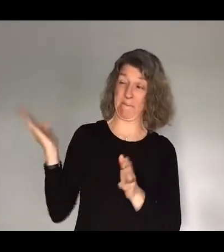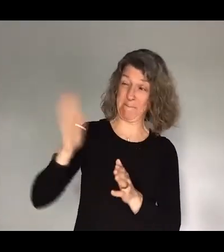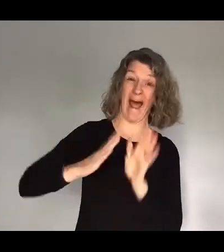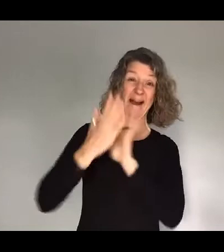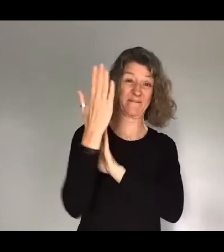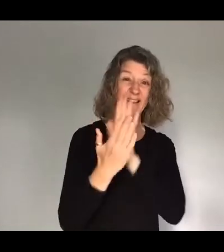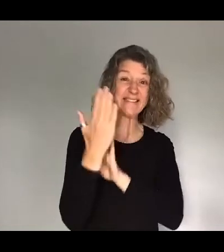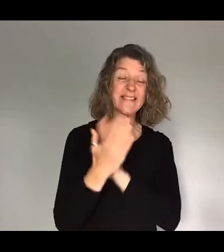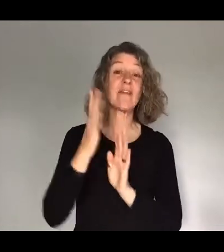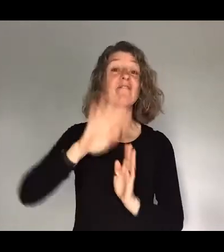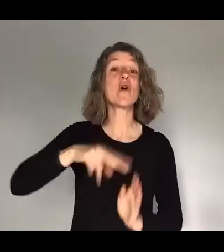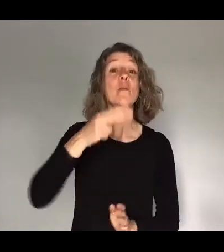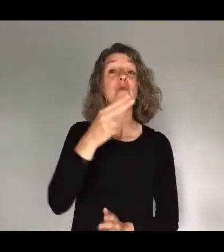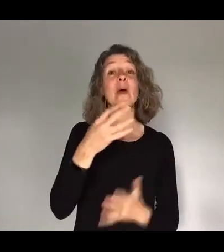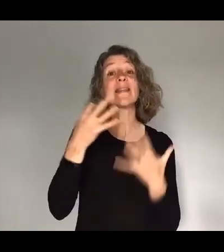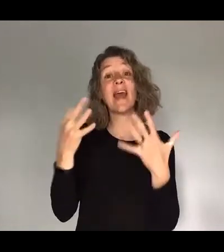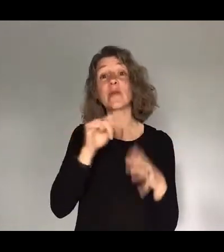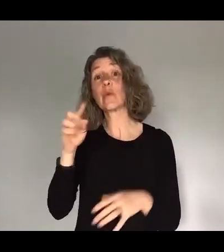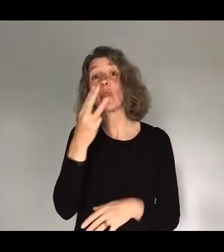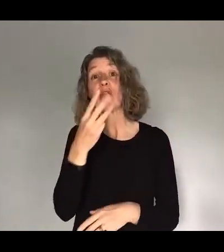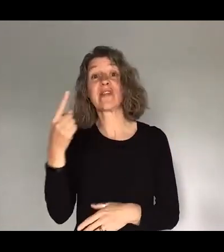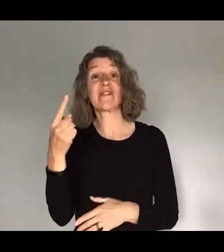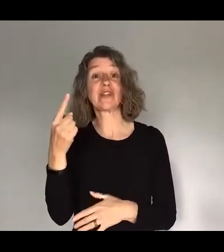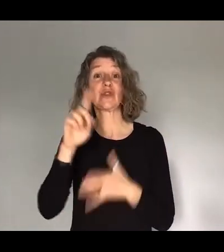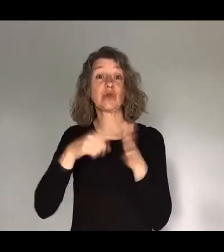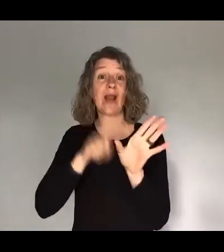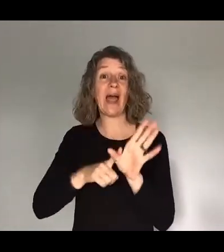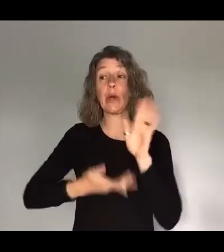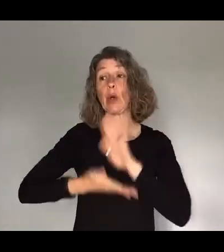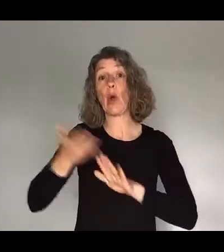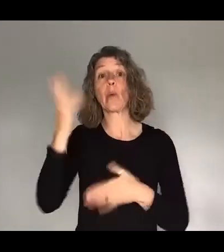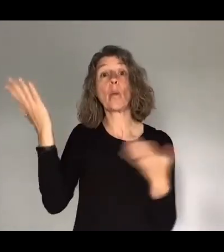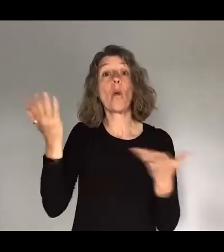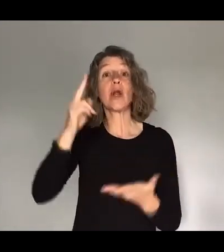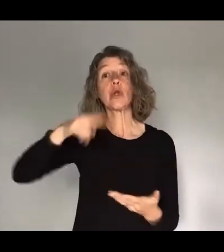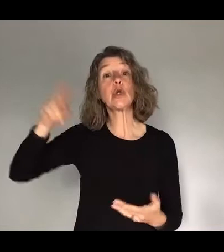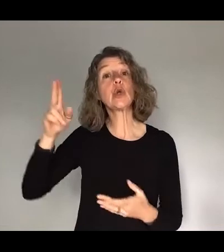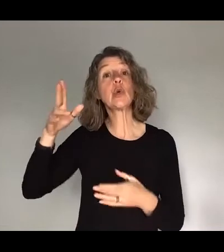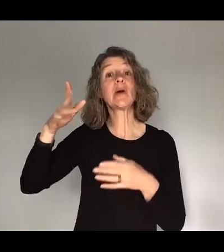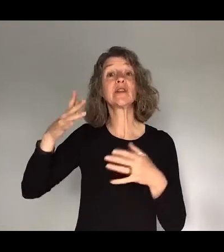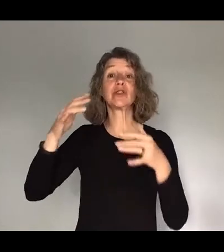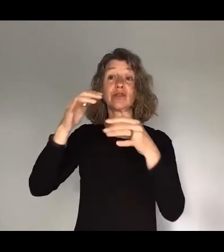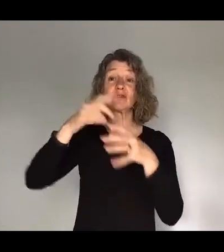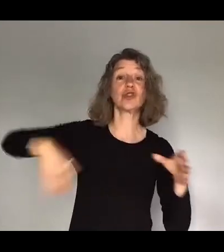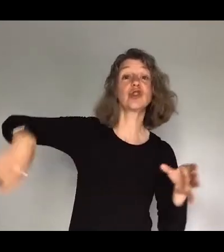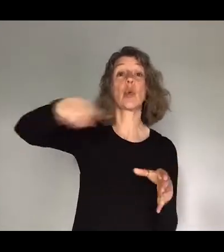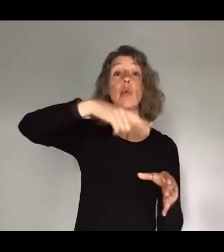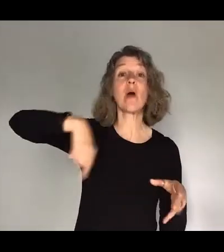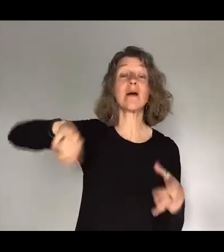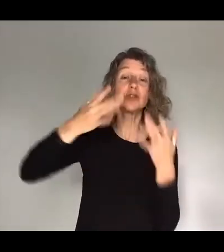28th to the 31st of July, we're going away to the Newark Showgrounds, just outside Nottingham. And we would love you to be